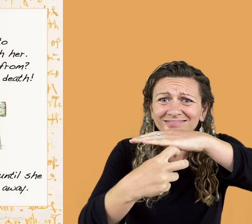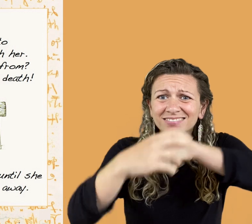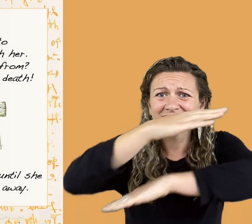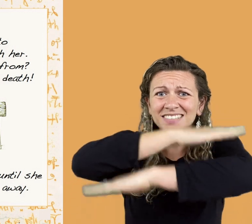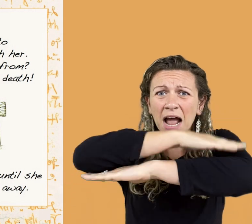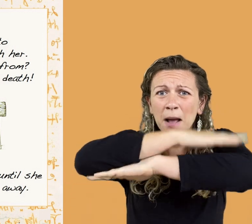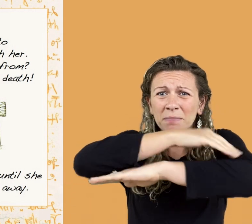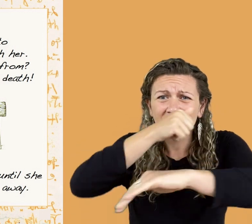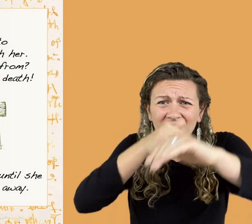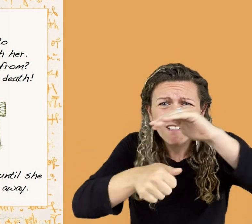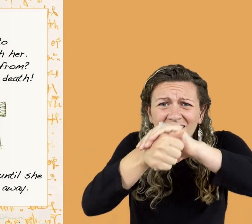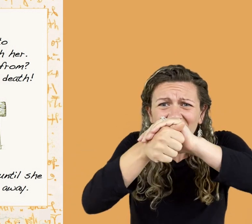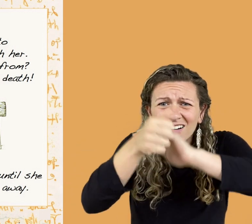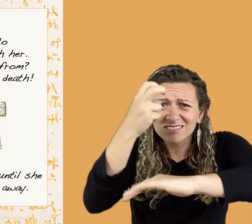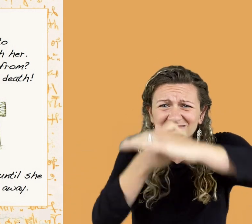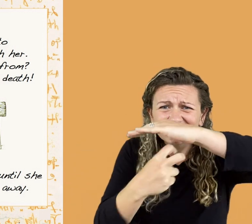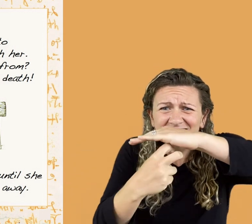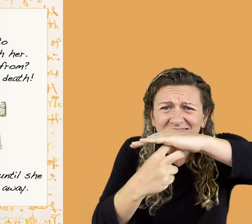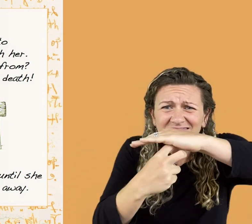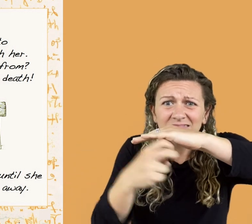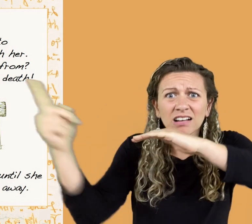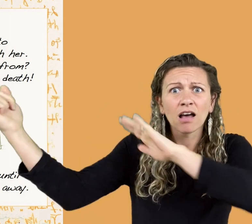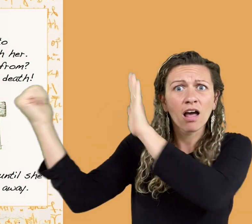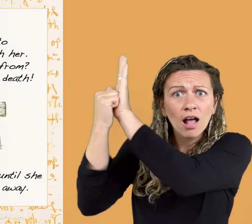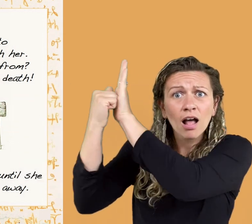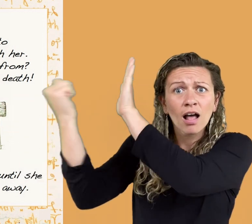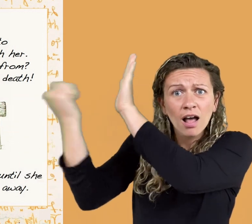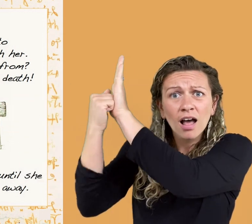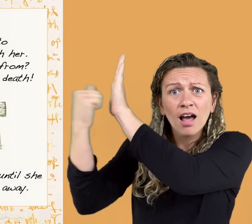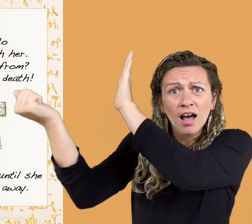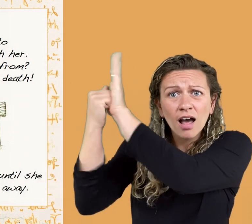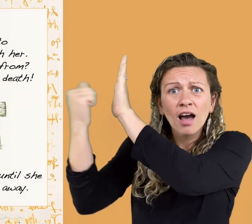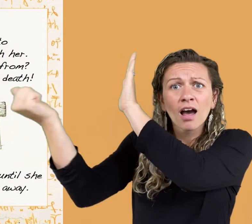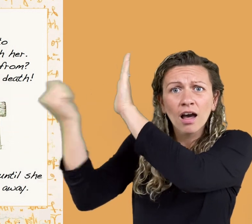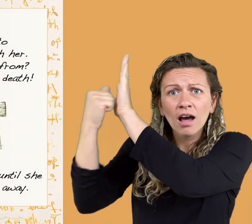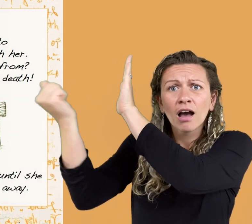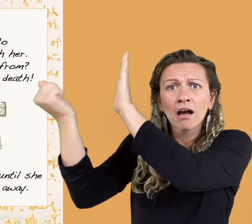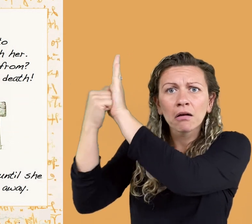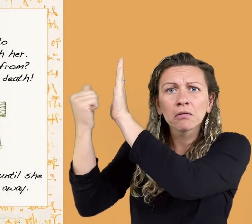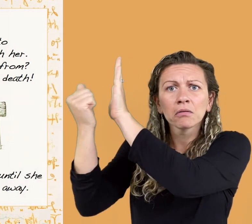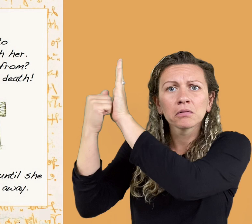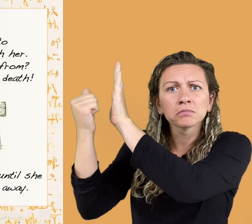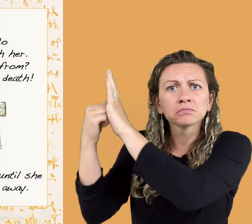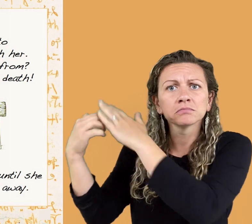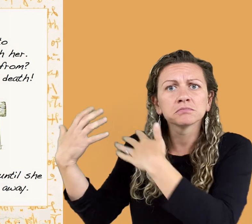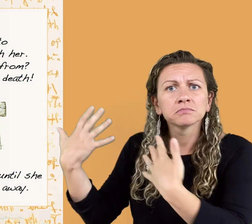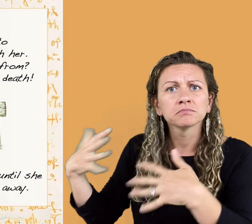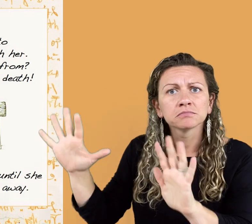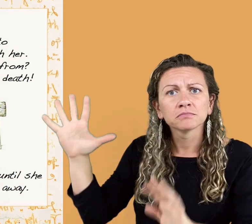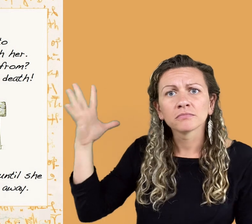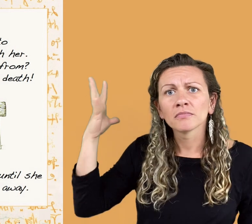Anyway, I hid under the table until she got tired of knocking and went away.